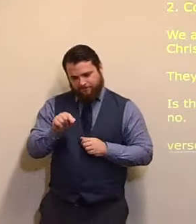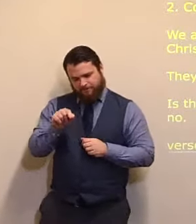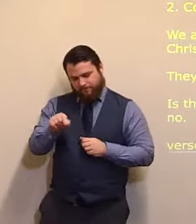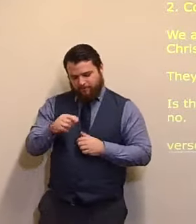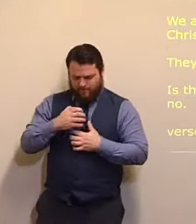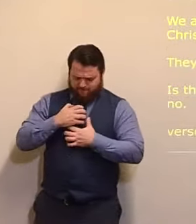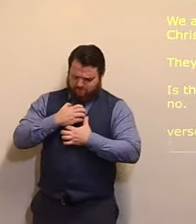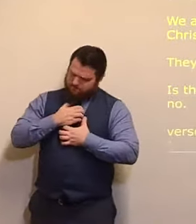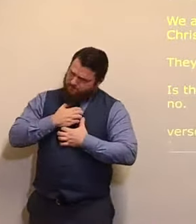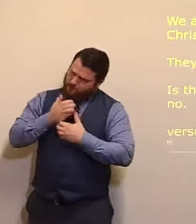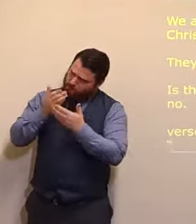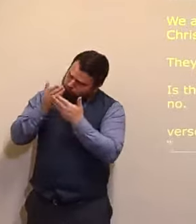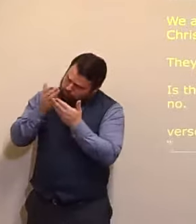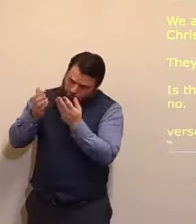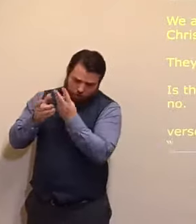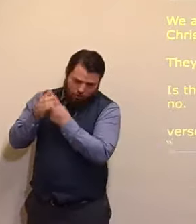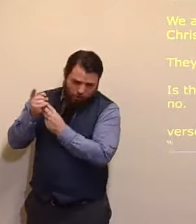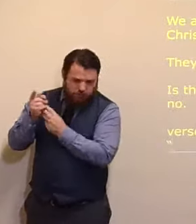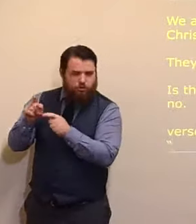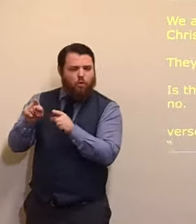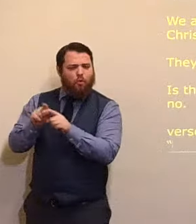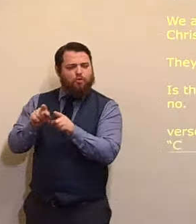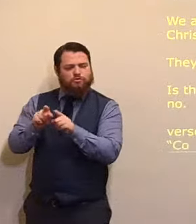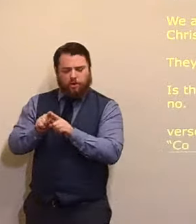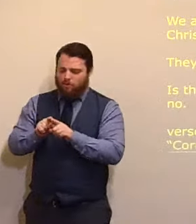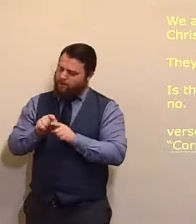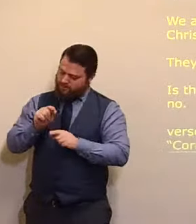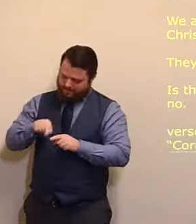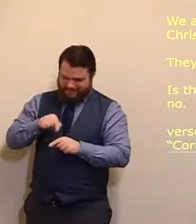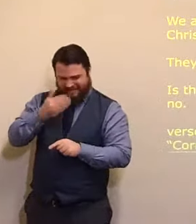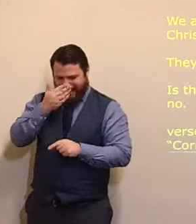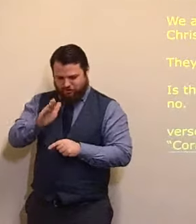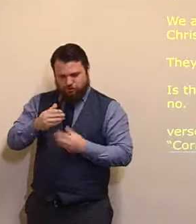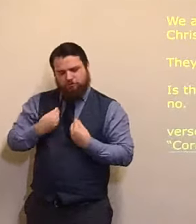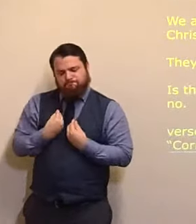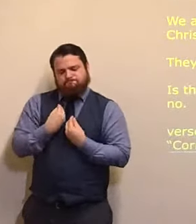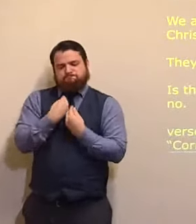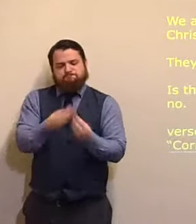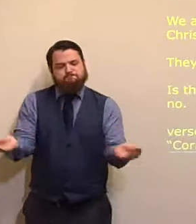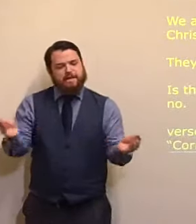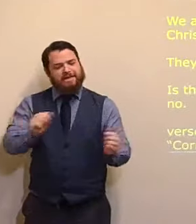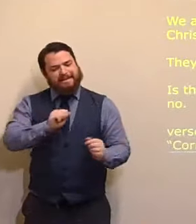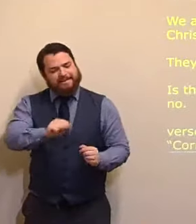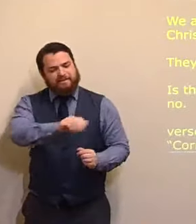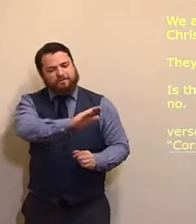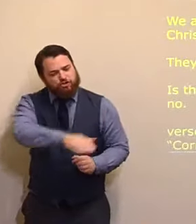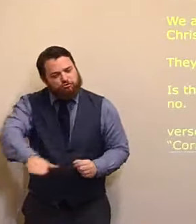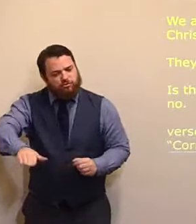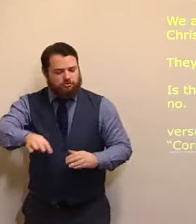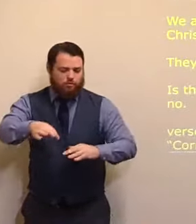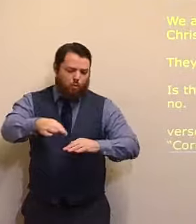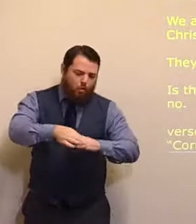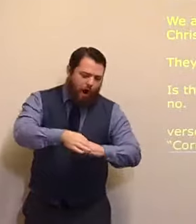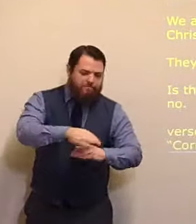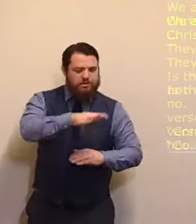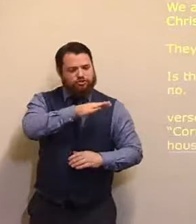house. Everyone, his children, his wife, his servants, everyone in his household, was,